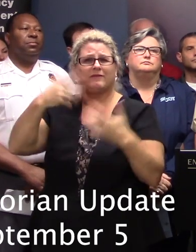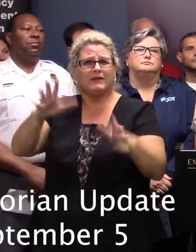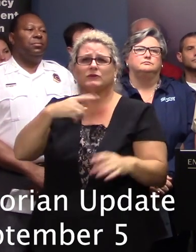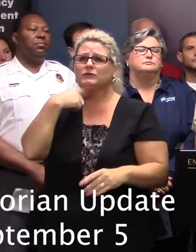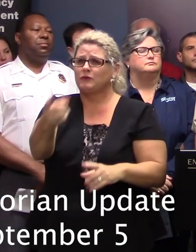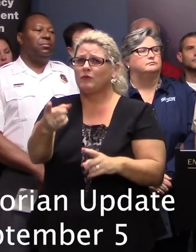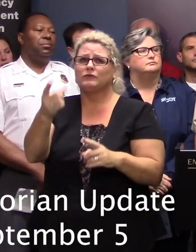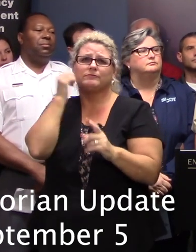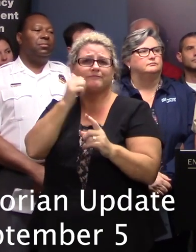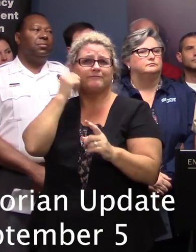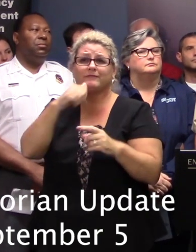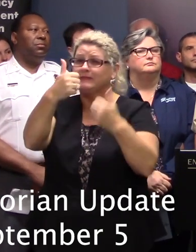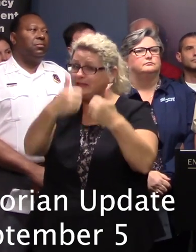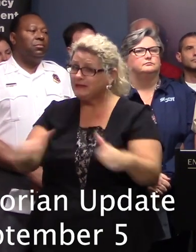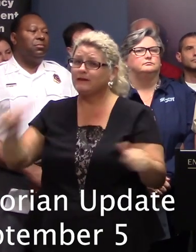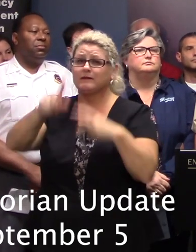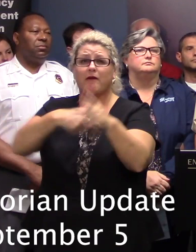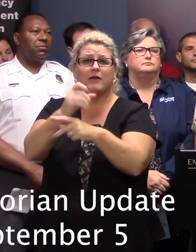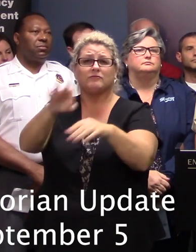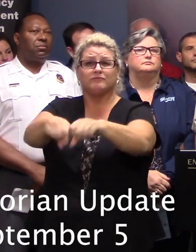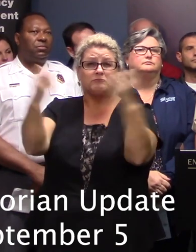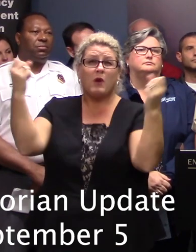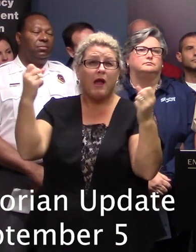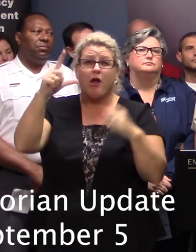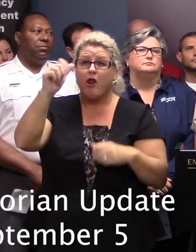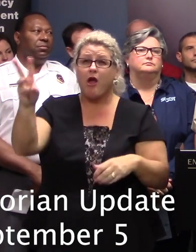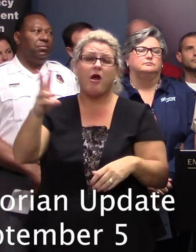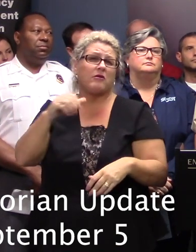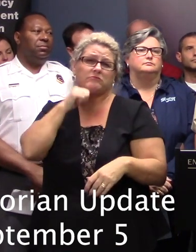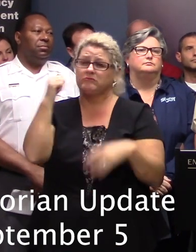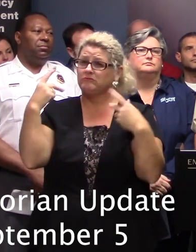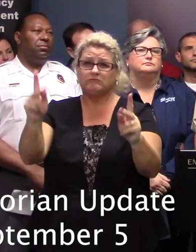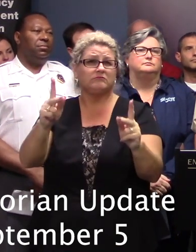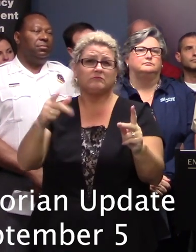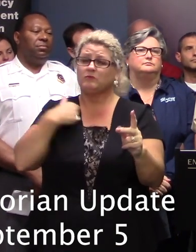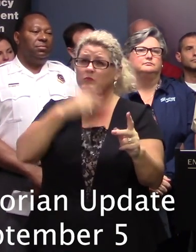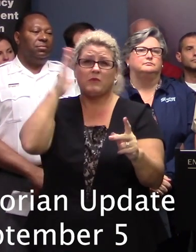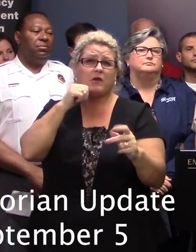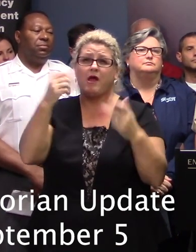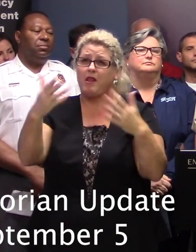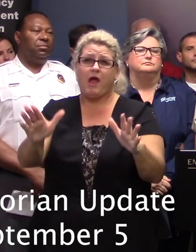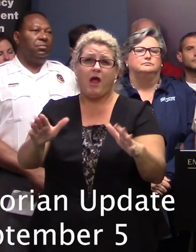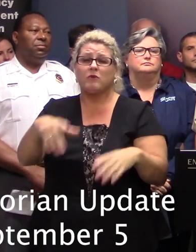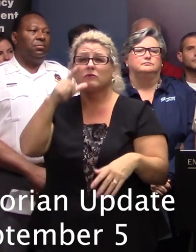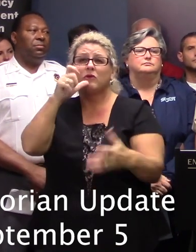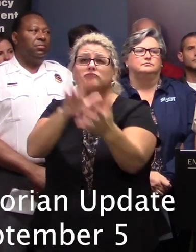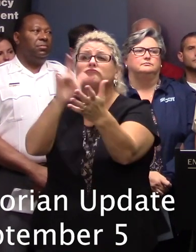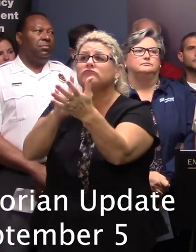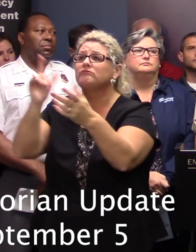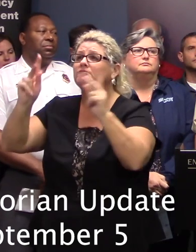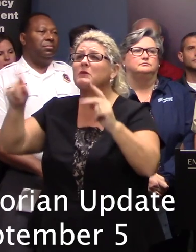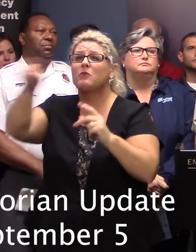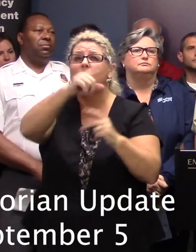we will not tolerate any lawlessness. We will be out in force. And if there are those out there just trying to take advantage of those who have